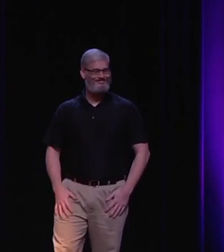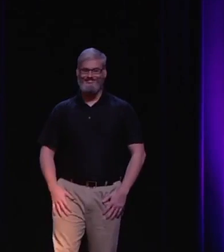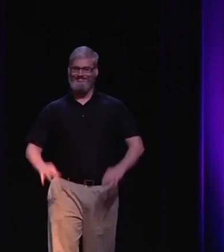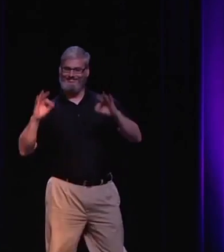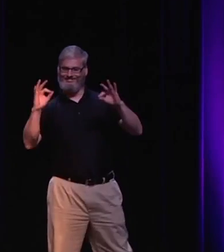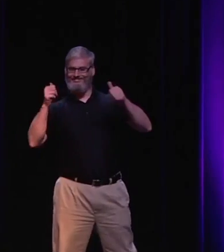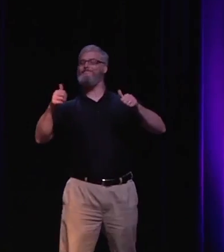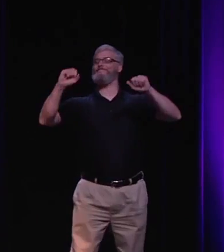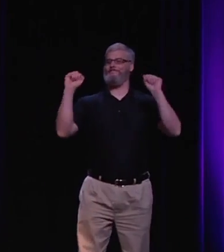That's why you're here, Jared. All right.